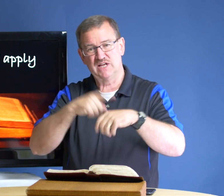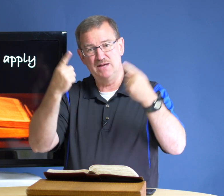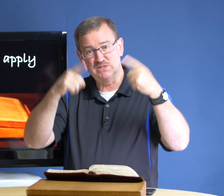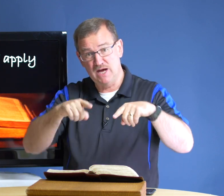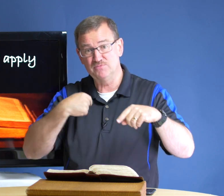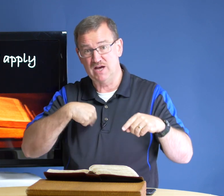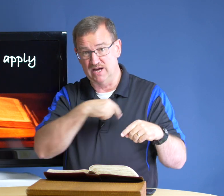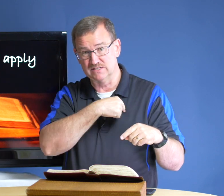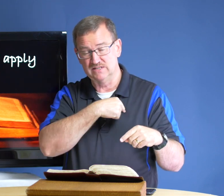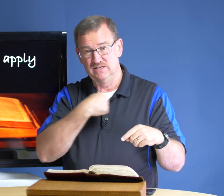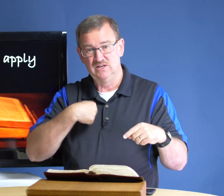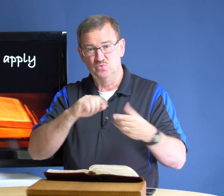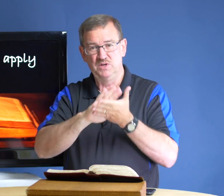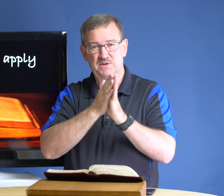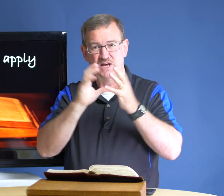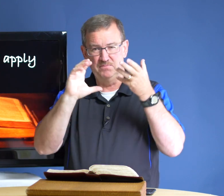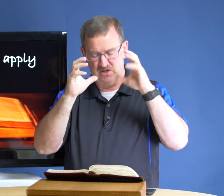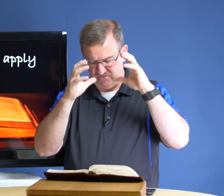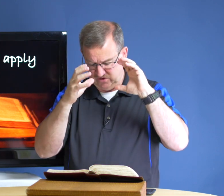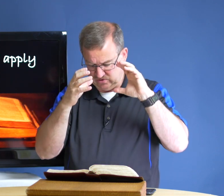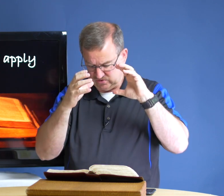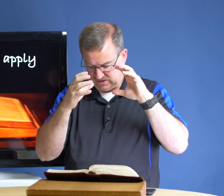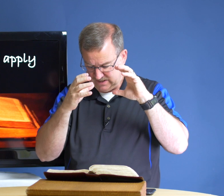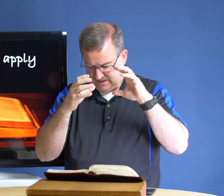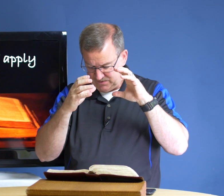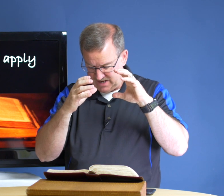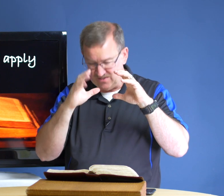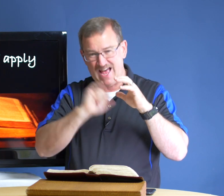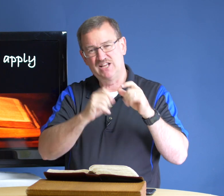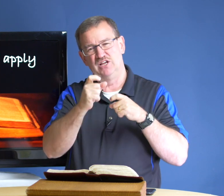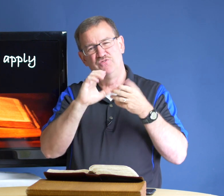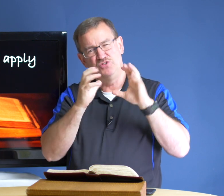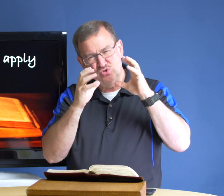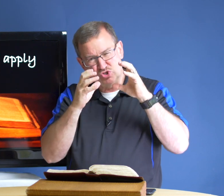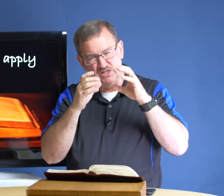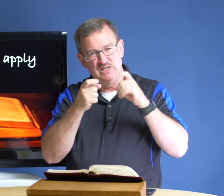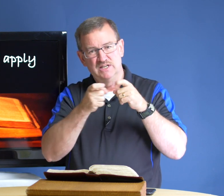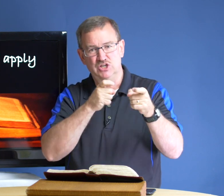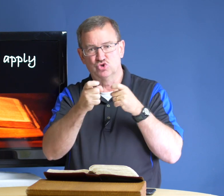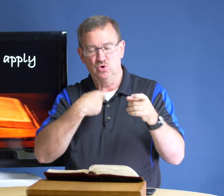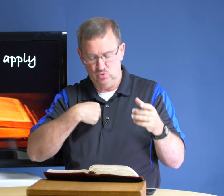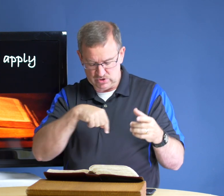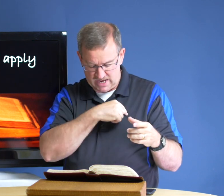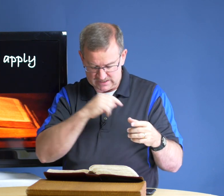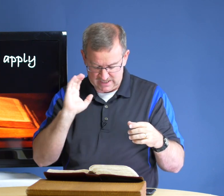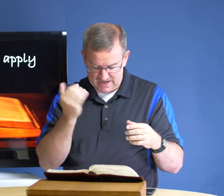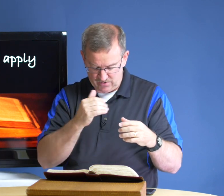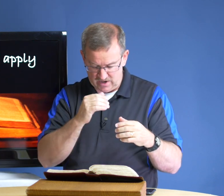times come to us we become confused and that confusion controls us and our